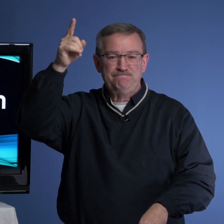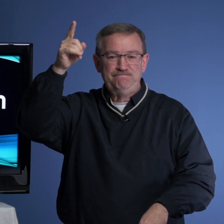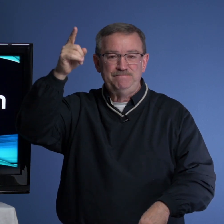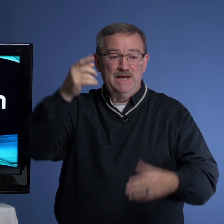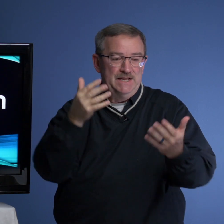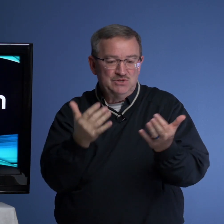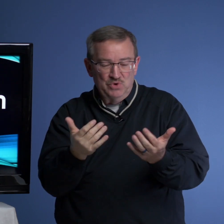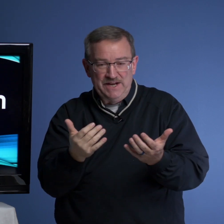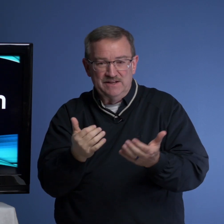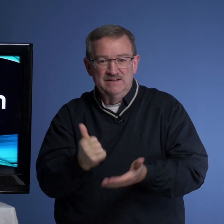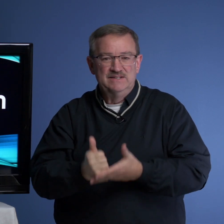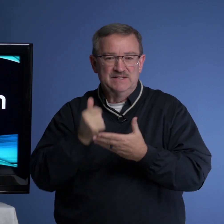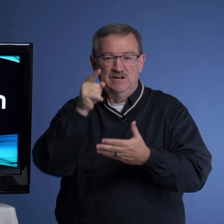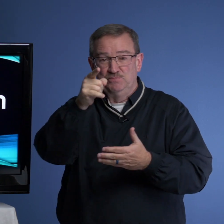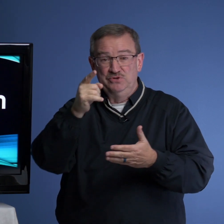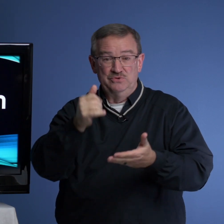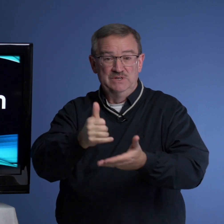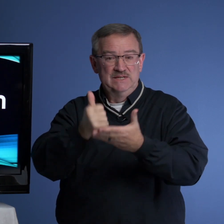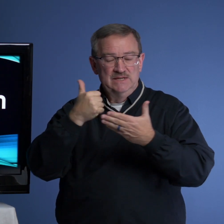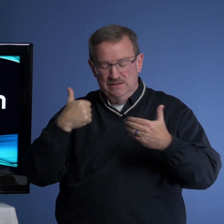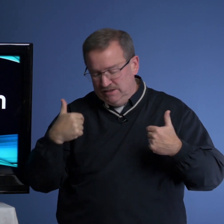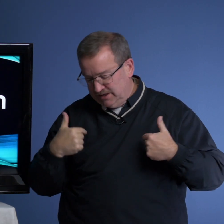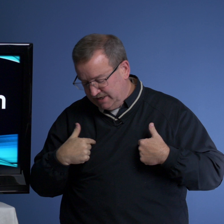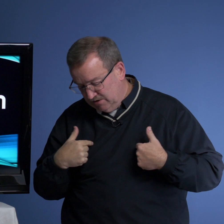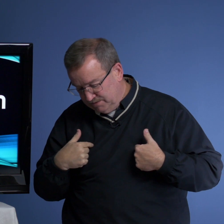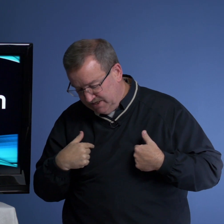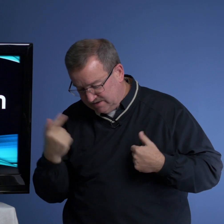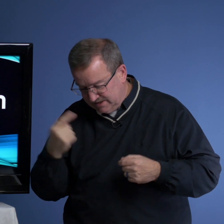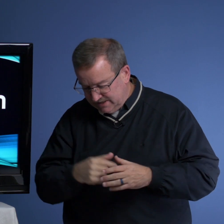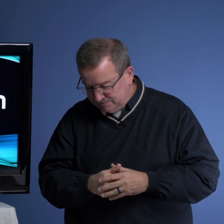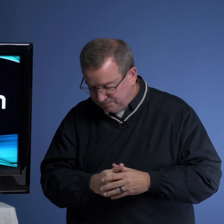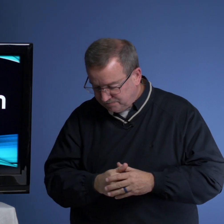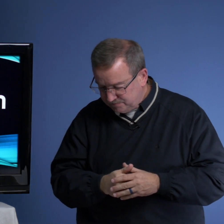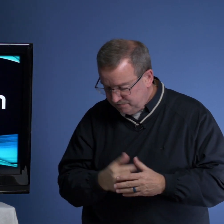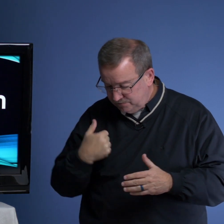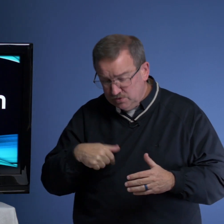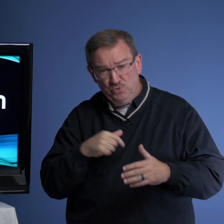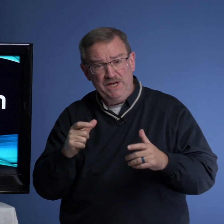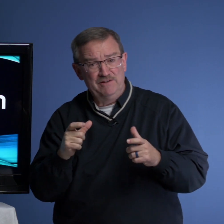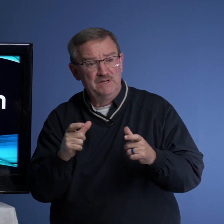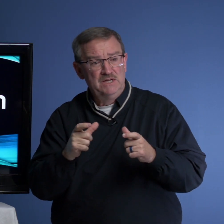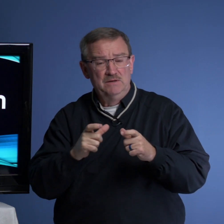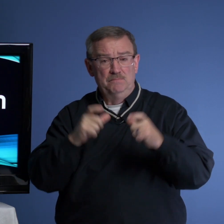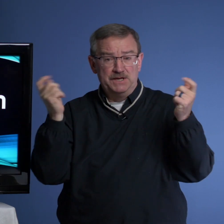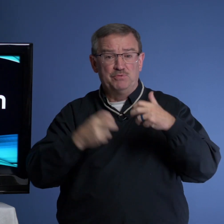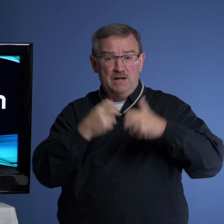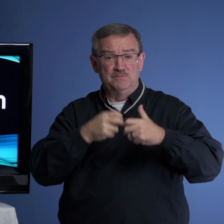And He's waiting to help you and to help me today. Today, we have big problems